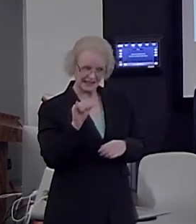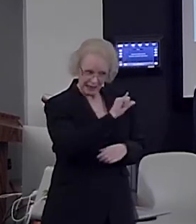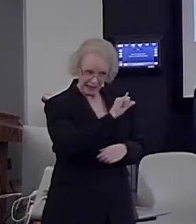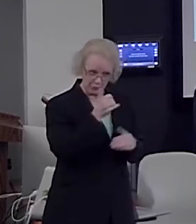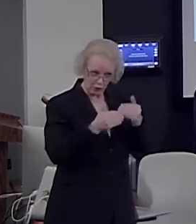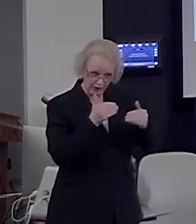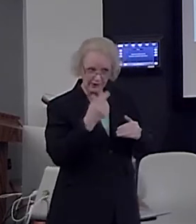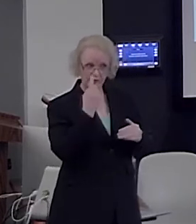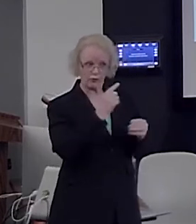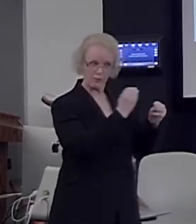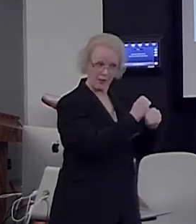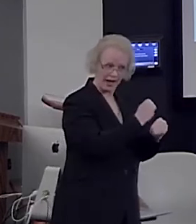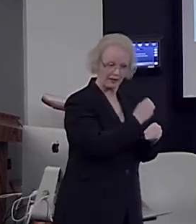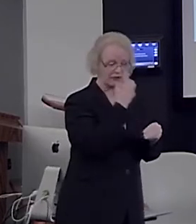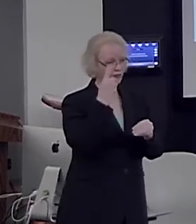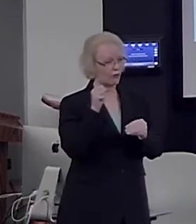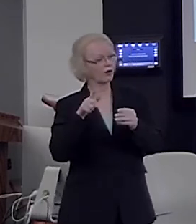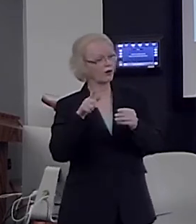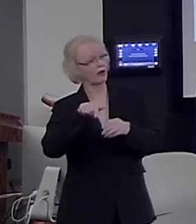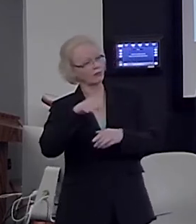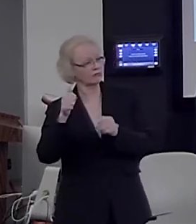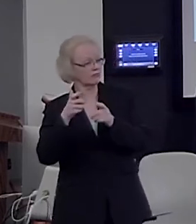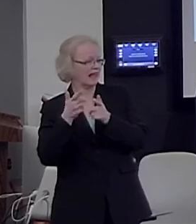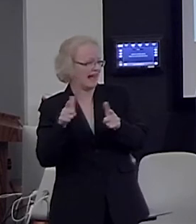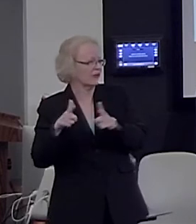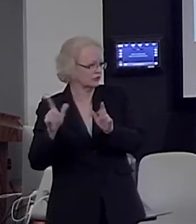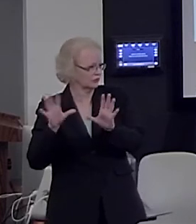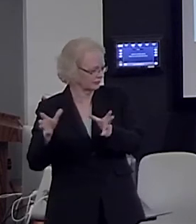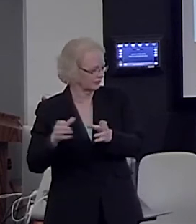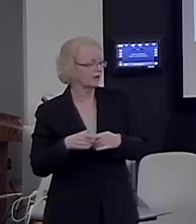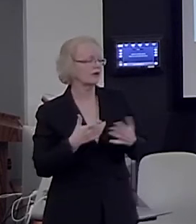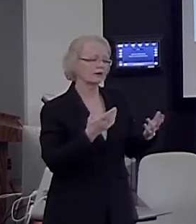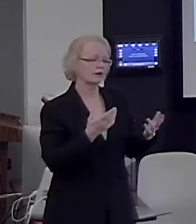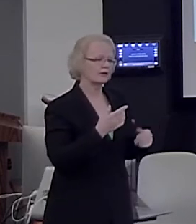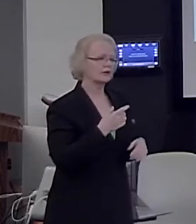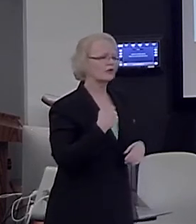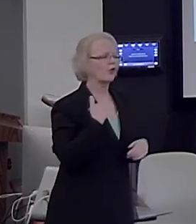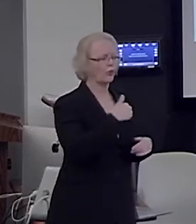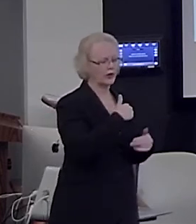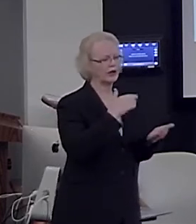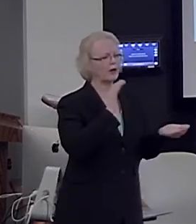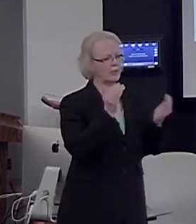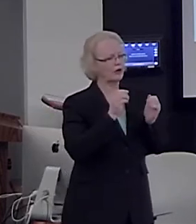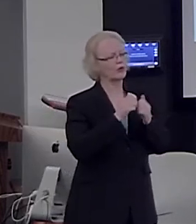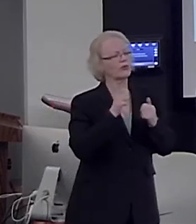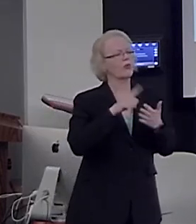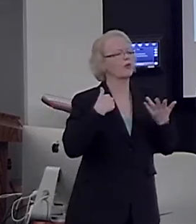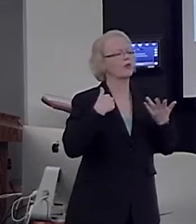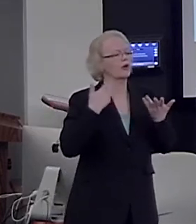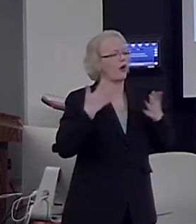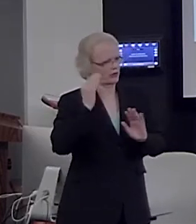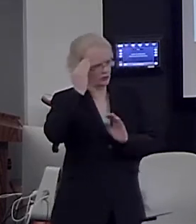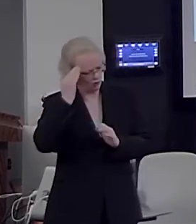Okay. In order to compare with networks that we know already, we also had subjects calculate. For instance, please